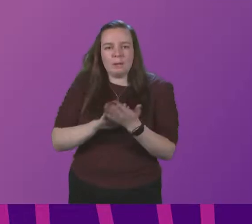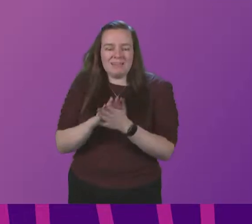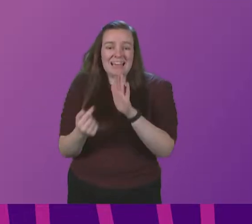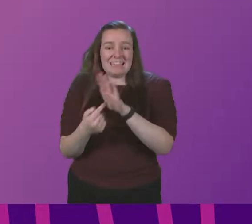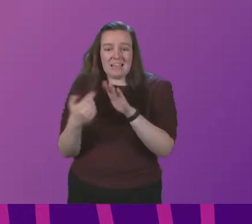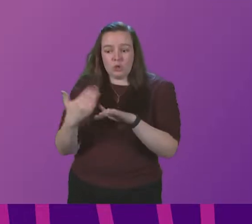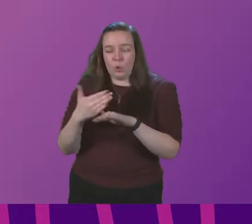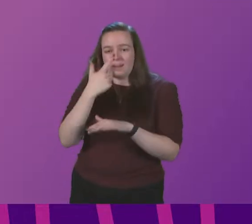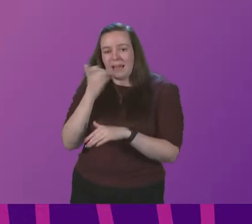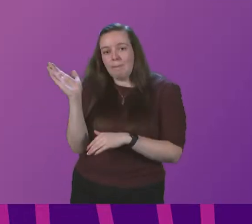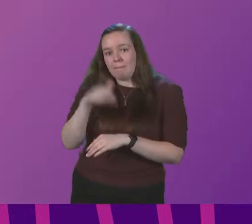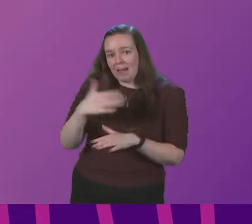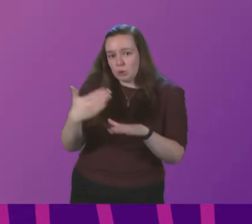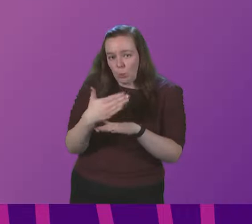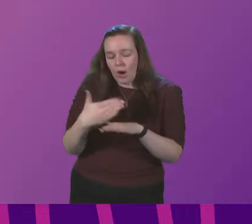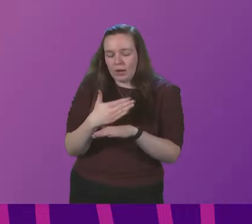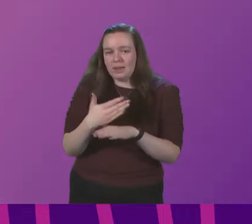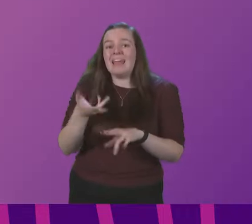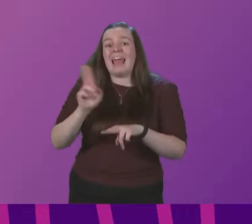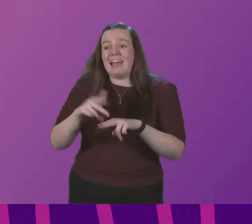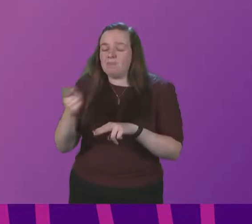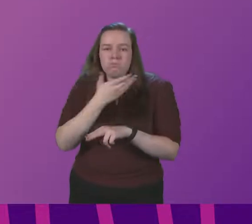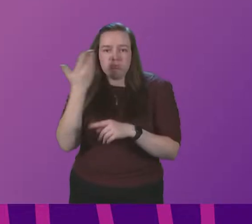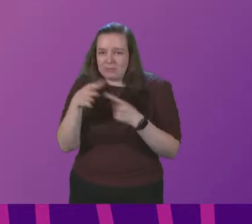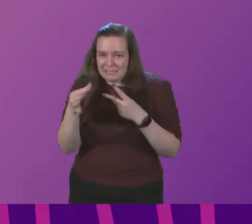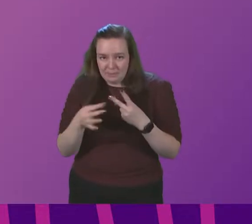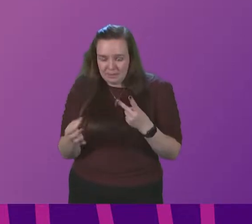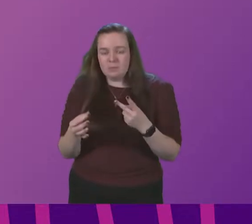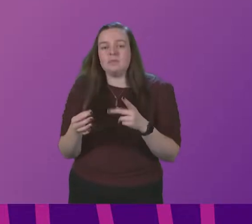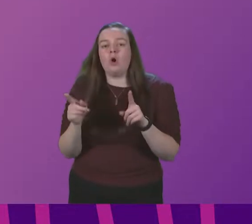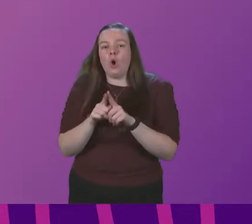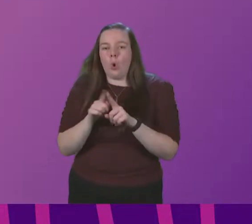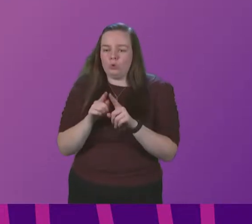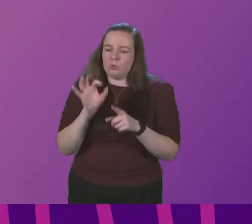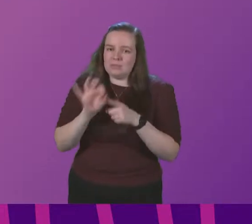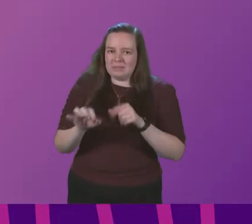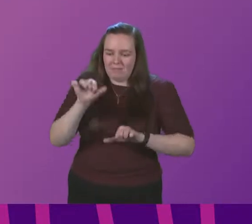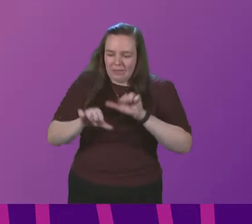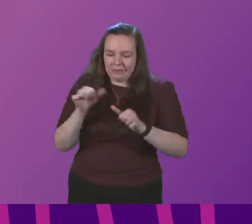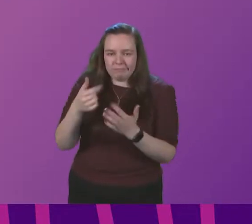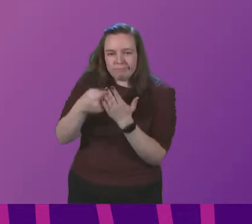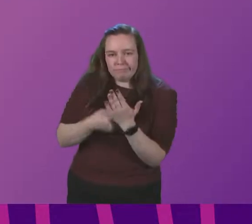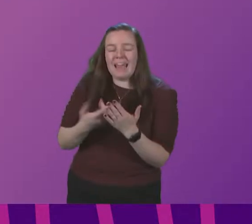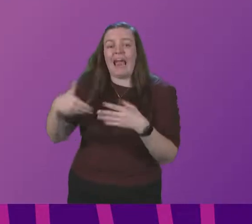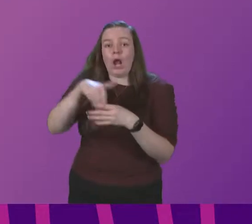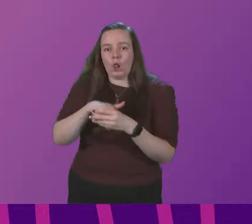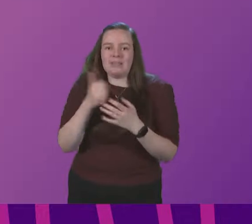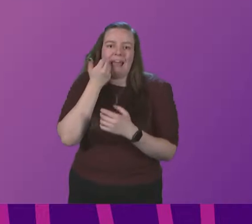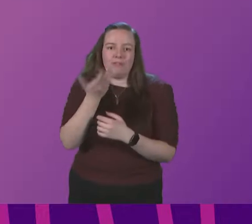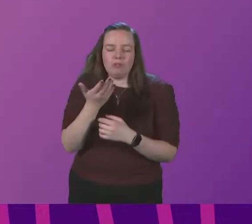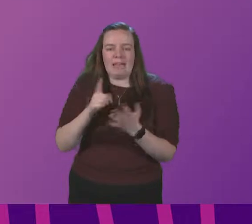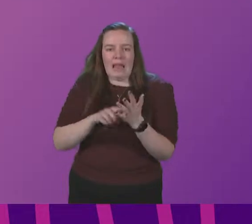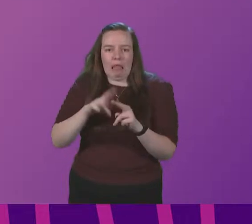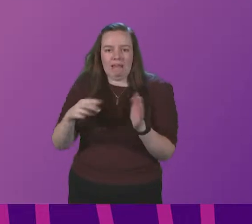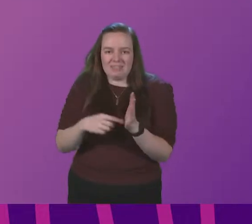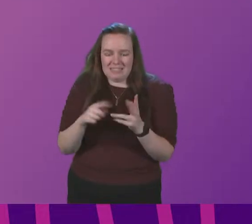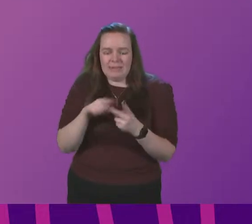to return to work, subject to them being symptom-free and taking certain precautions, including daily lateral flow tests. Second,